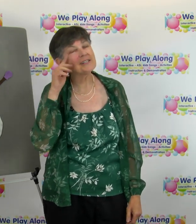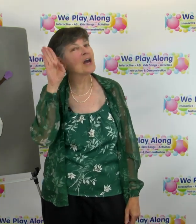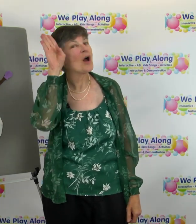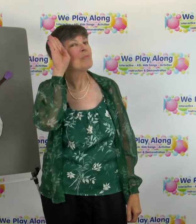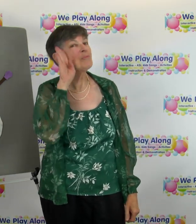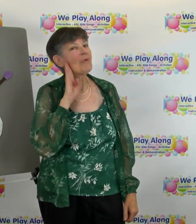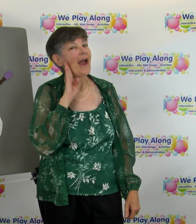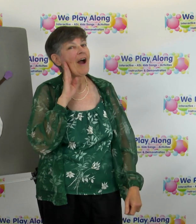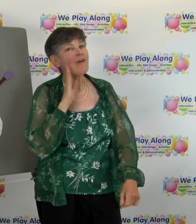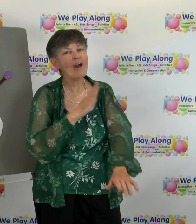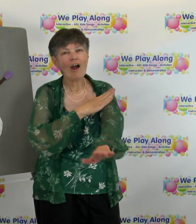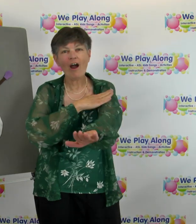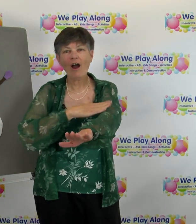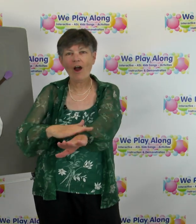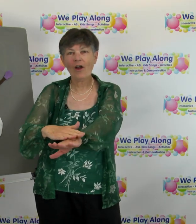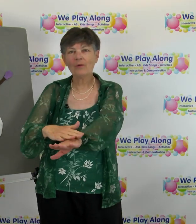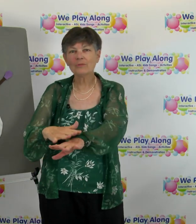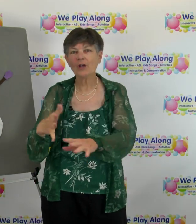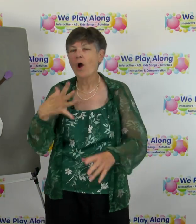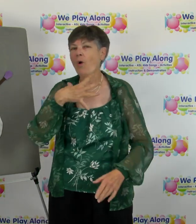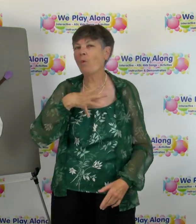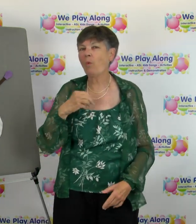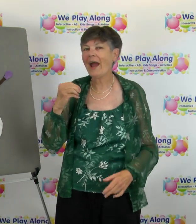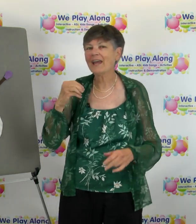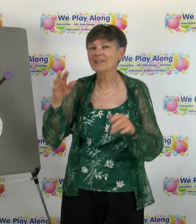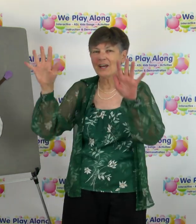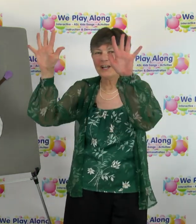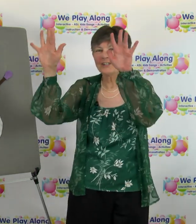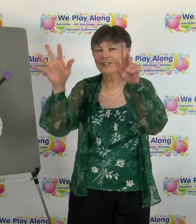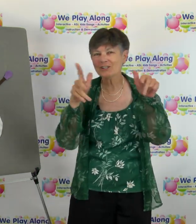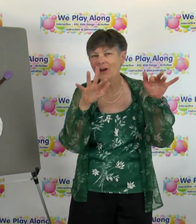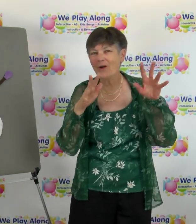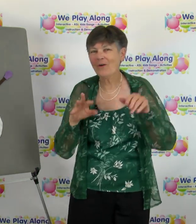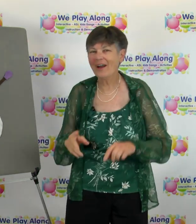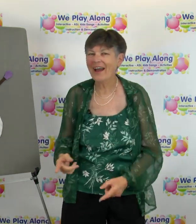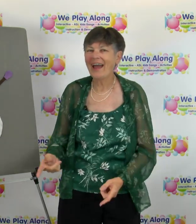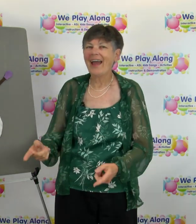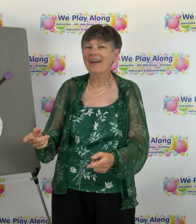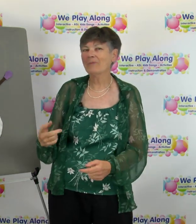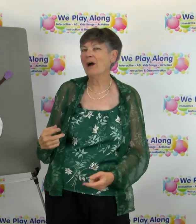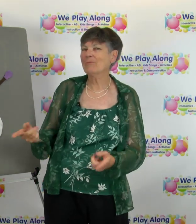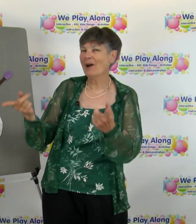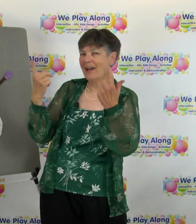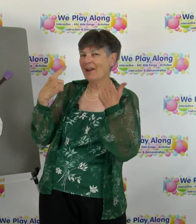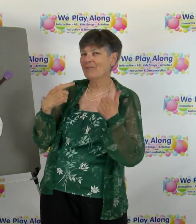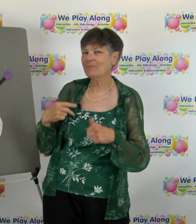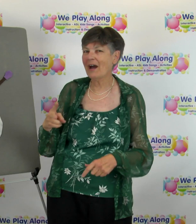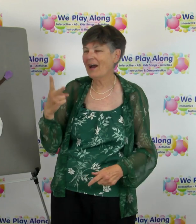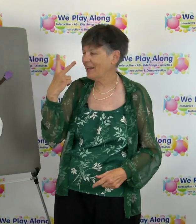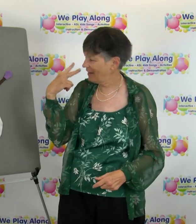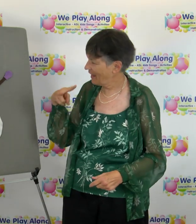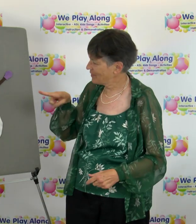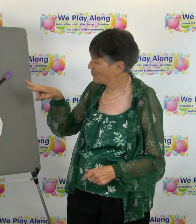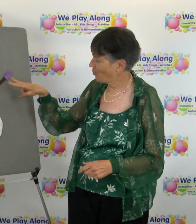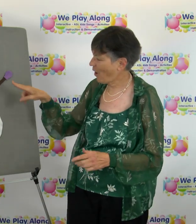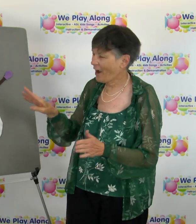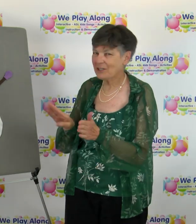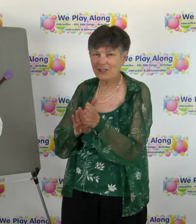Brown arms, white snow Come on, everybody, let's watch